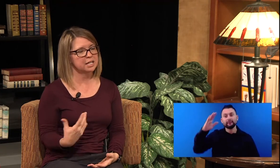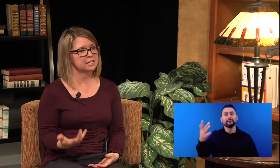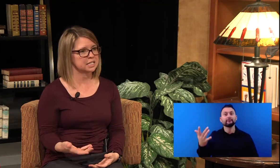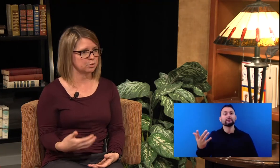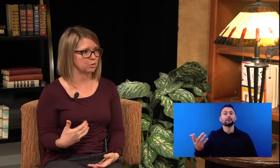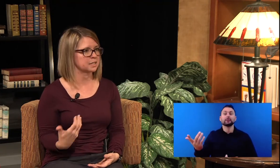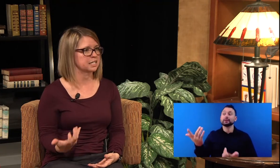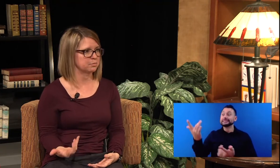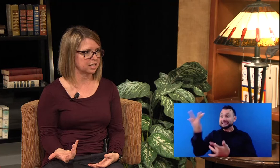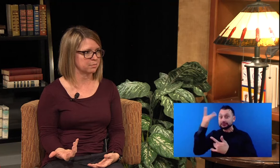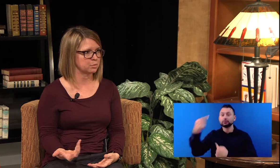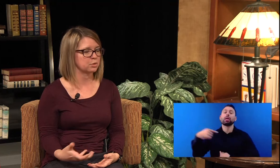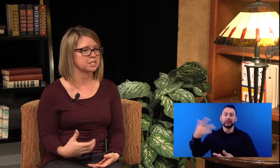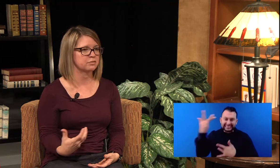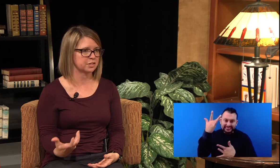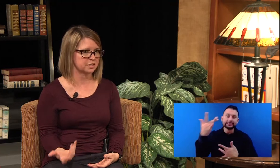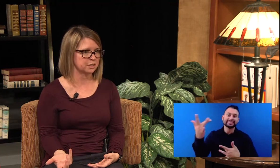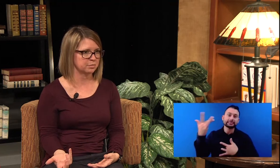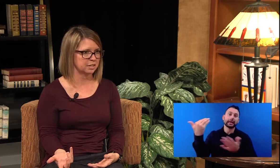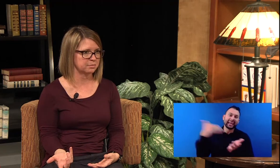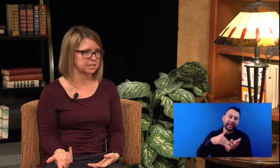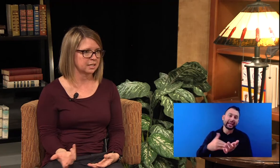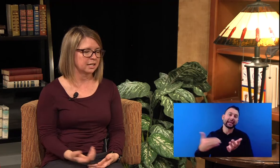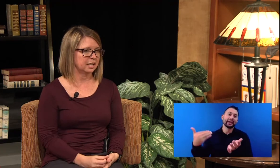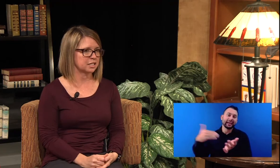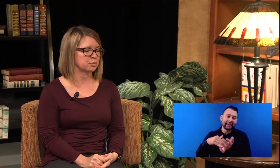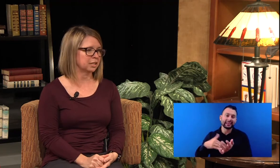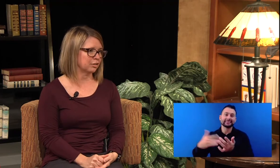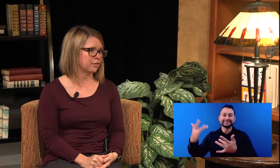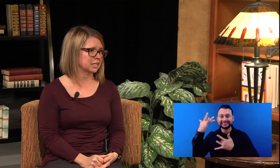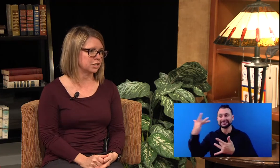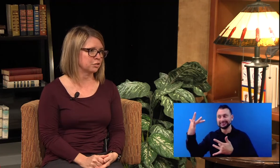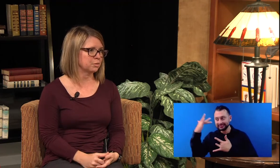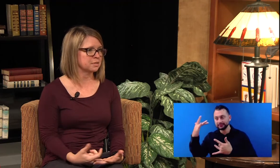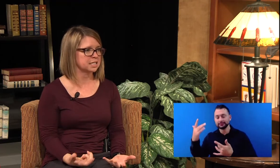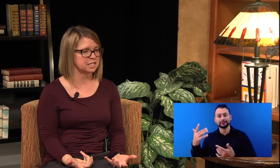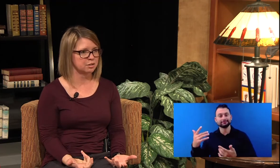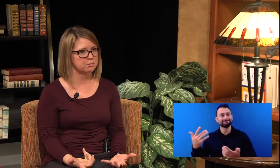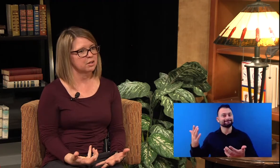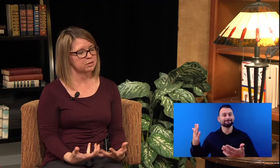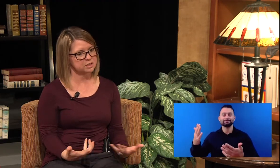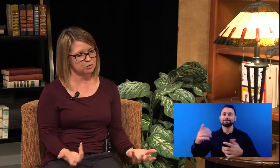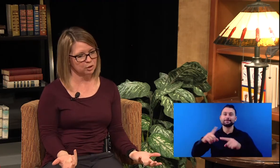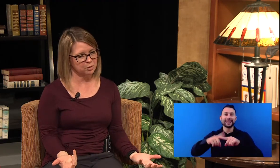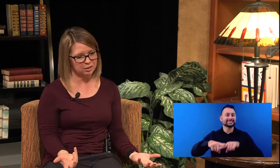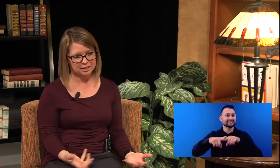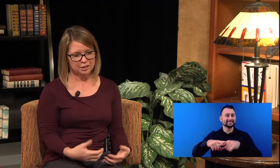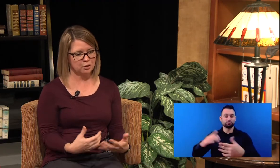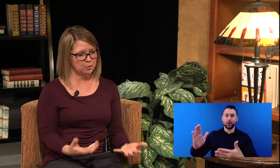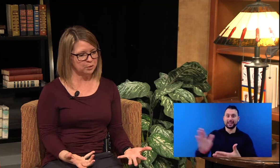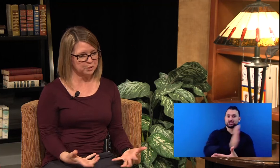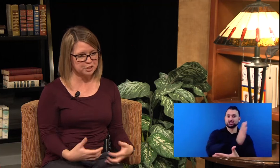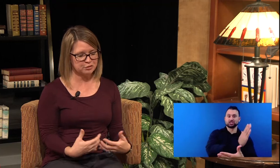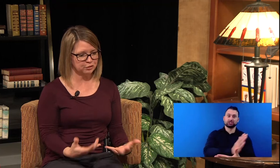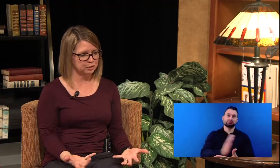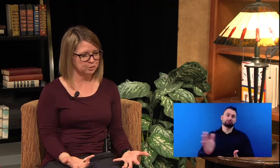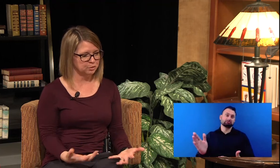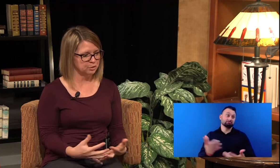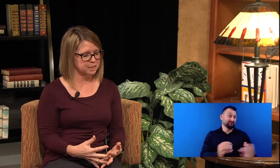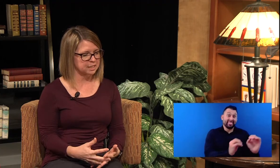can see more symptoms, more severe symptoms. And it's really affecting your immune system. Those normal colds, flu, those things